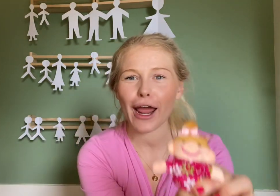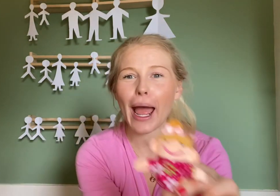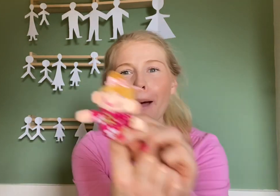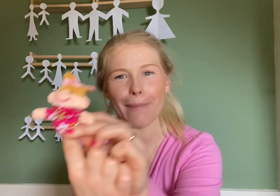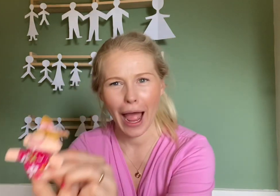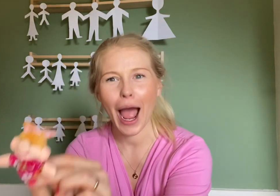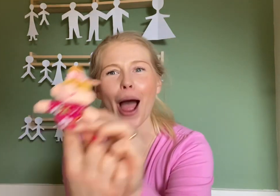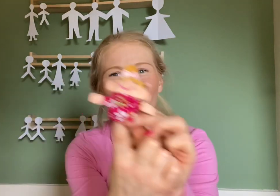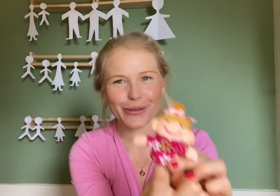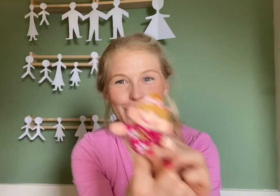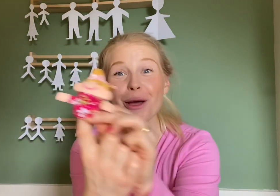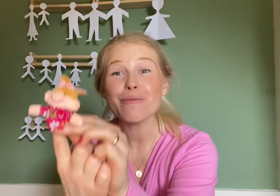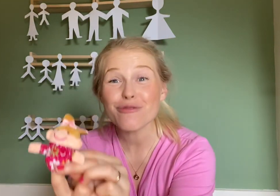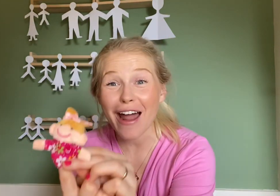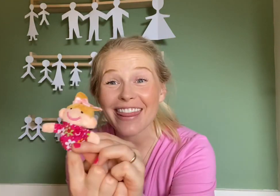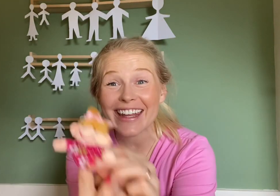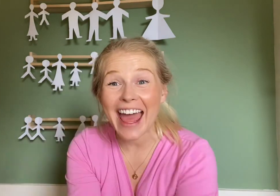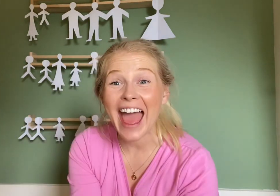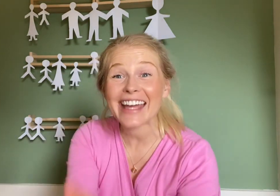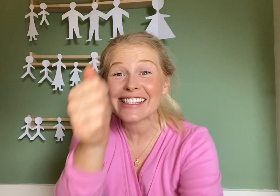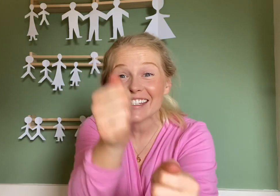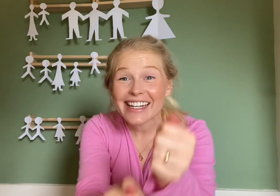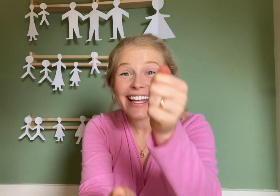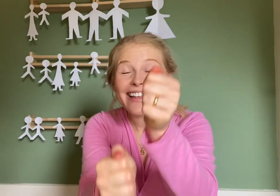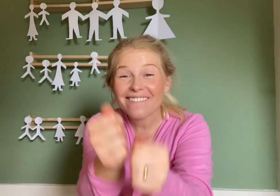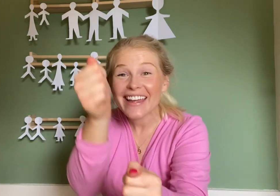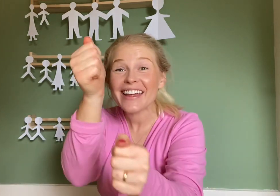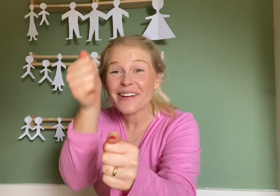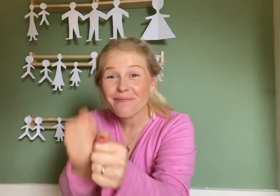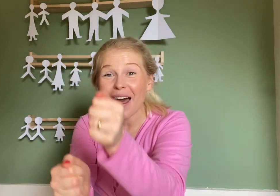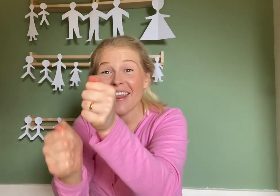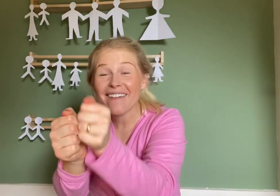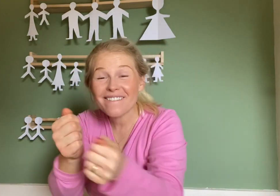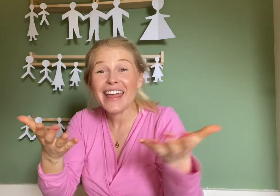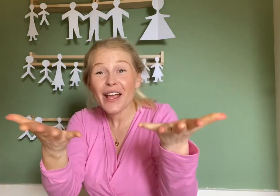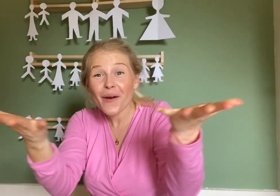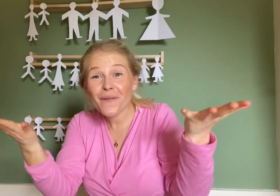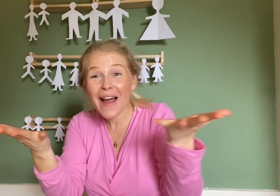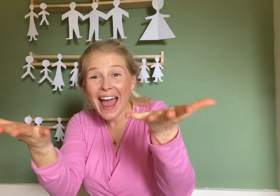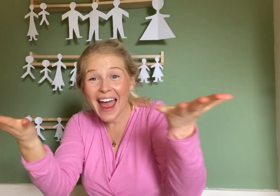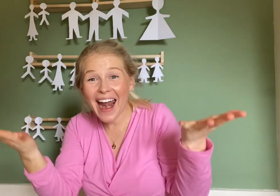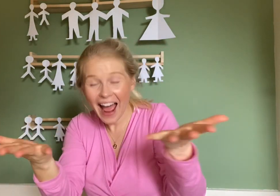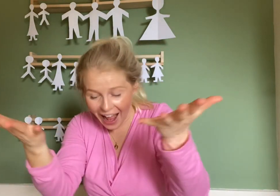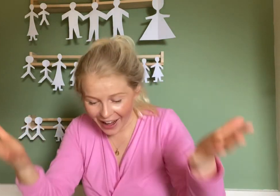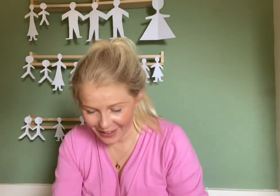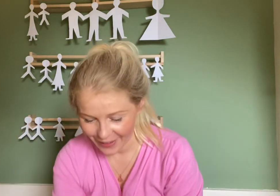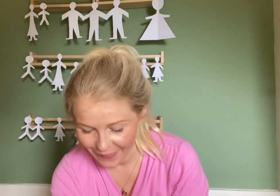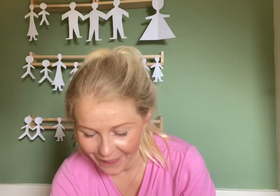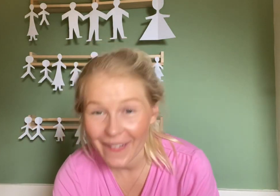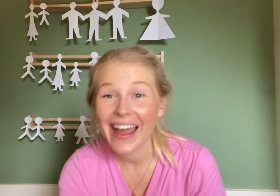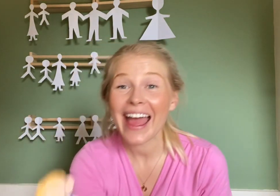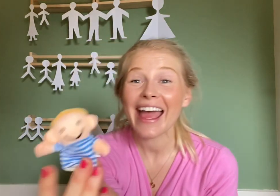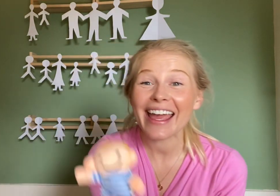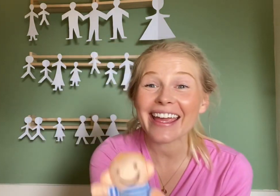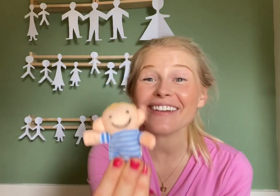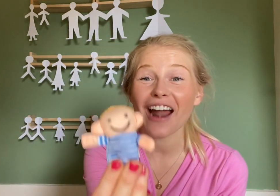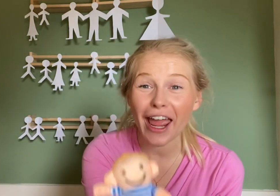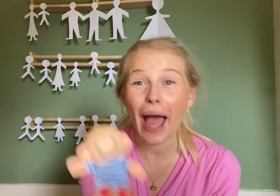am. How do you Brother next. Brother finger, brother finger where are you? Here I am,